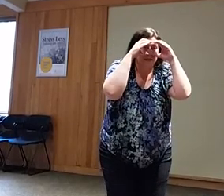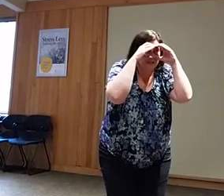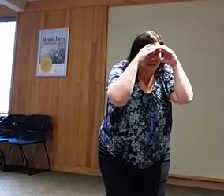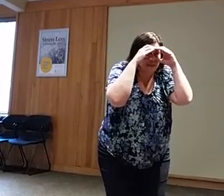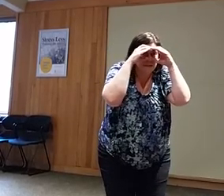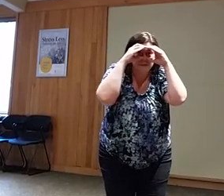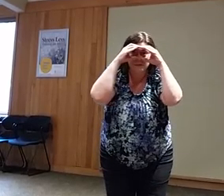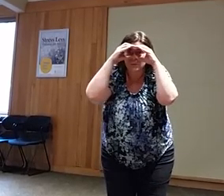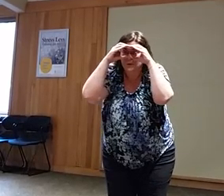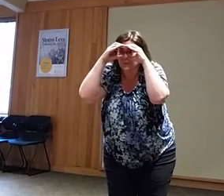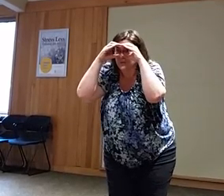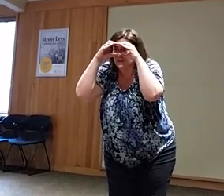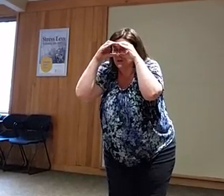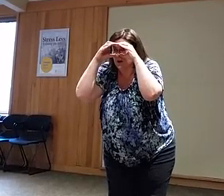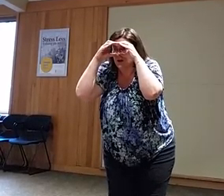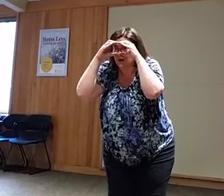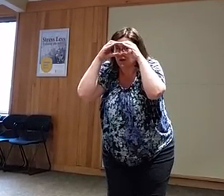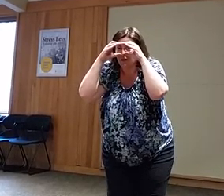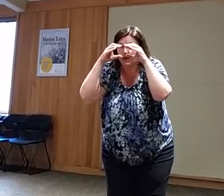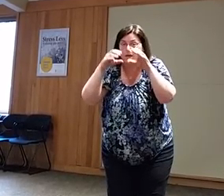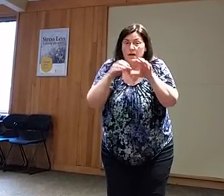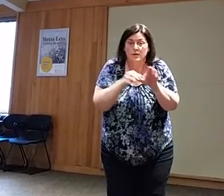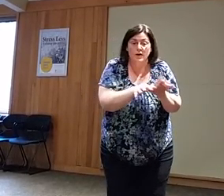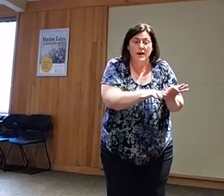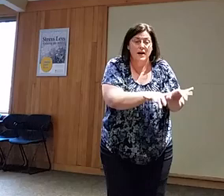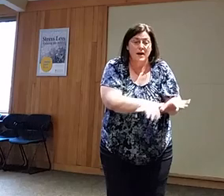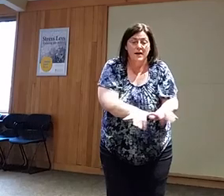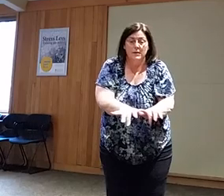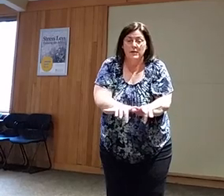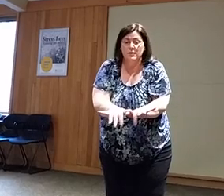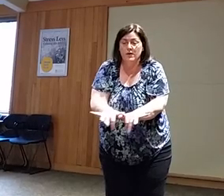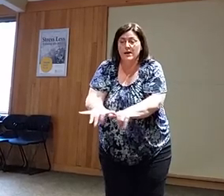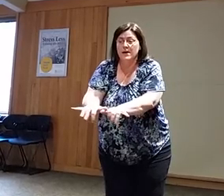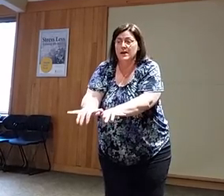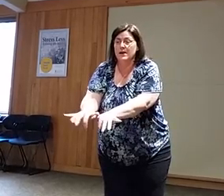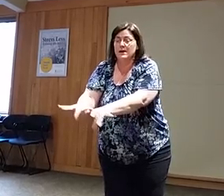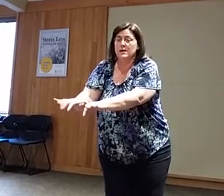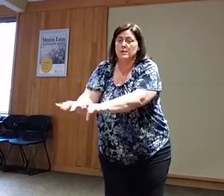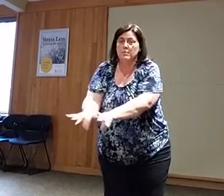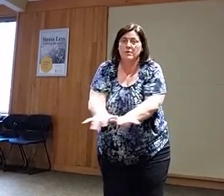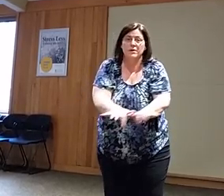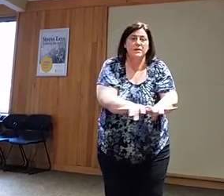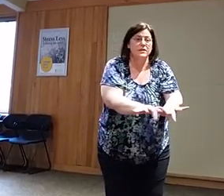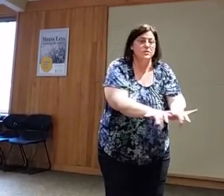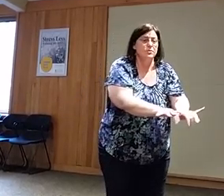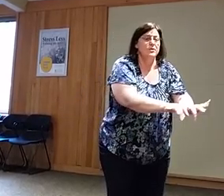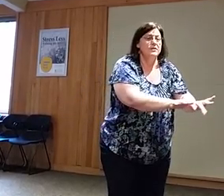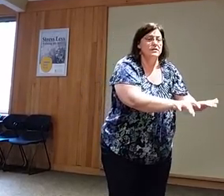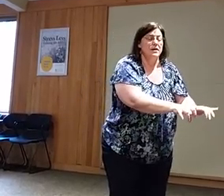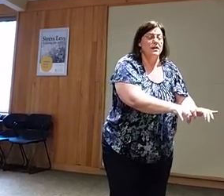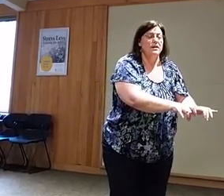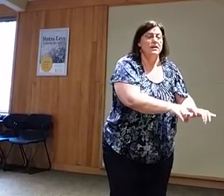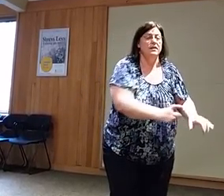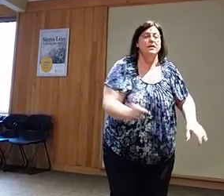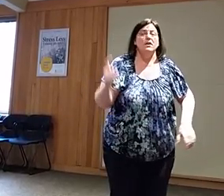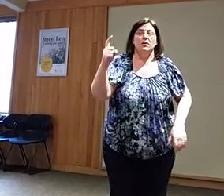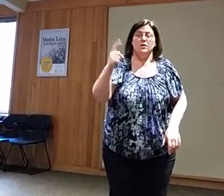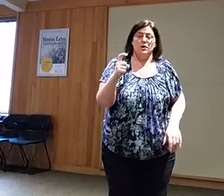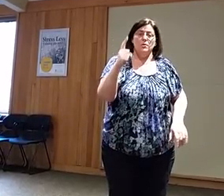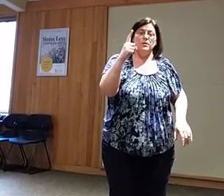and this is what we saw, a crab, a crab, running to the side, going